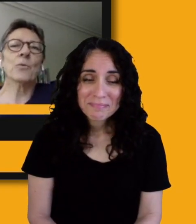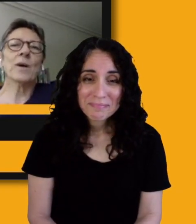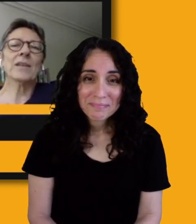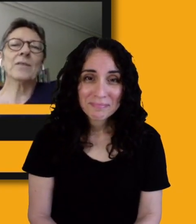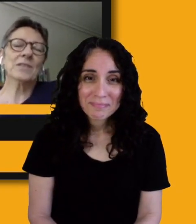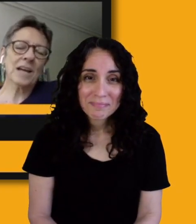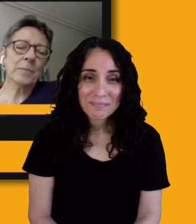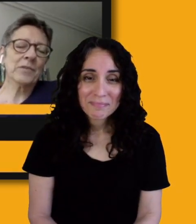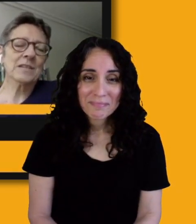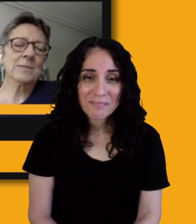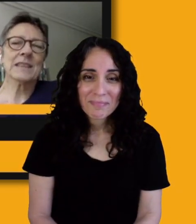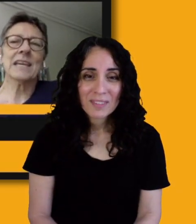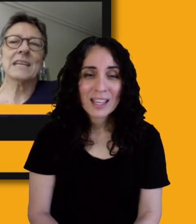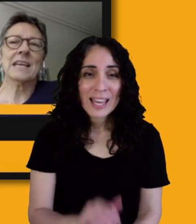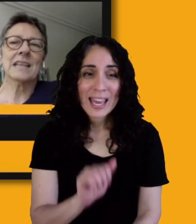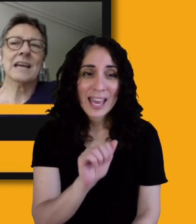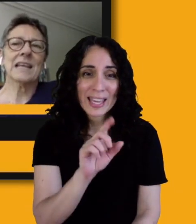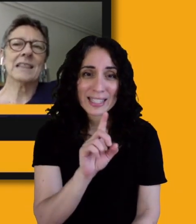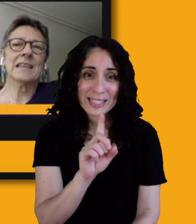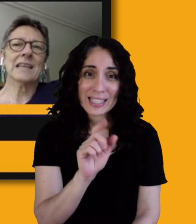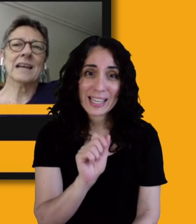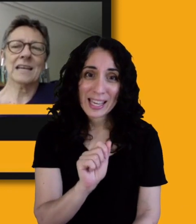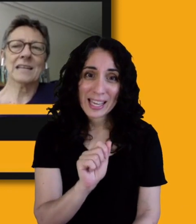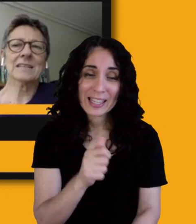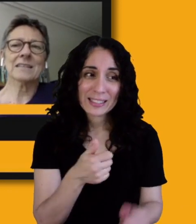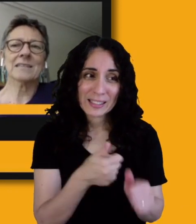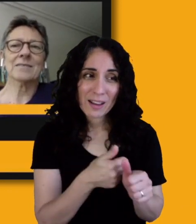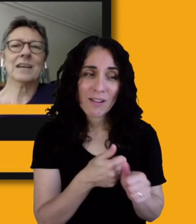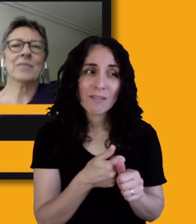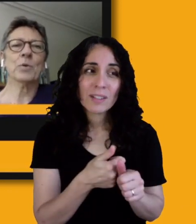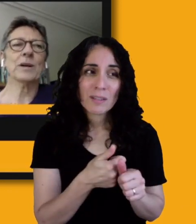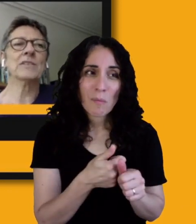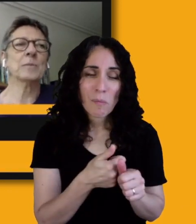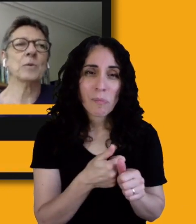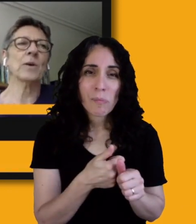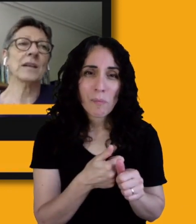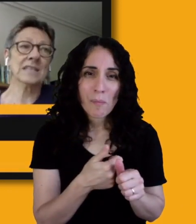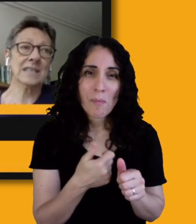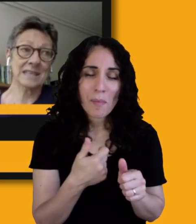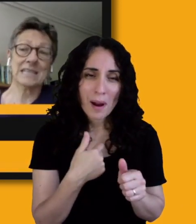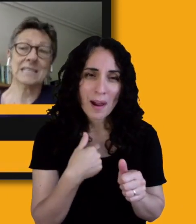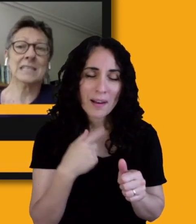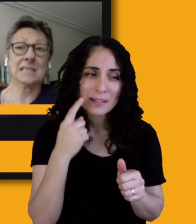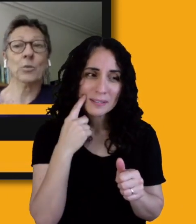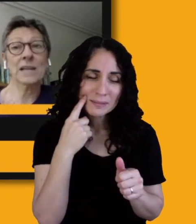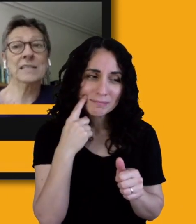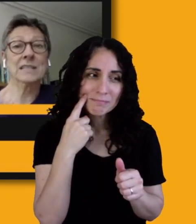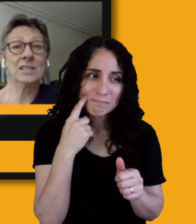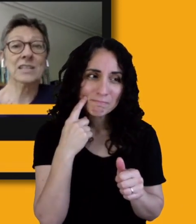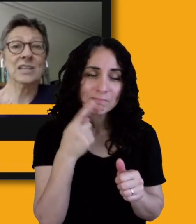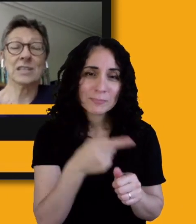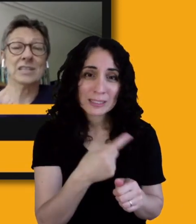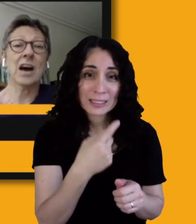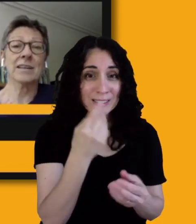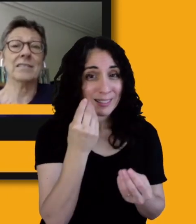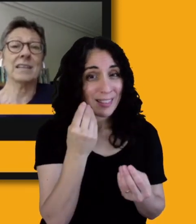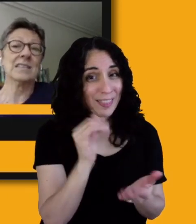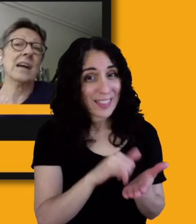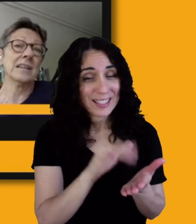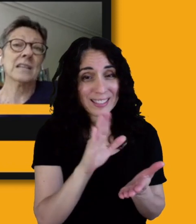one, there's a couple of things about the ADA that I, that I like to kind of point out to people. One is that it's a civil rights legislation. It's not, it's not a design